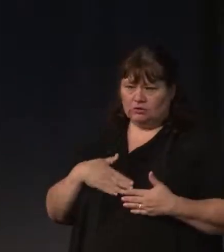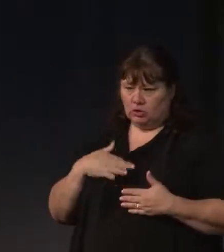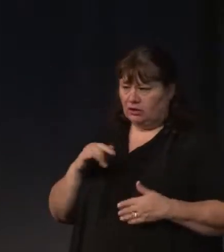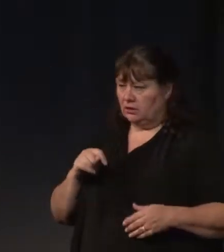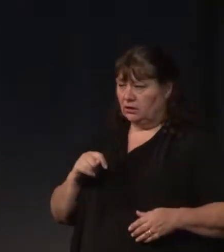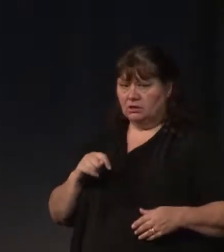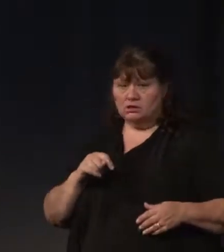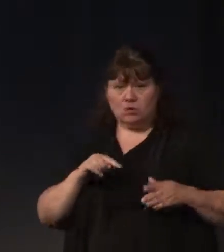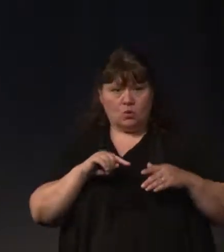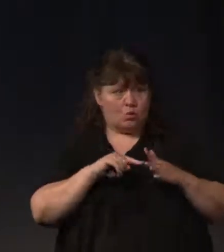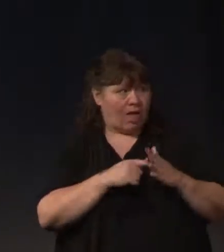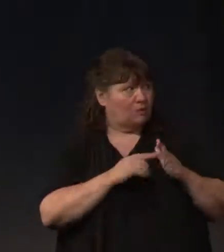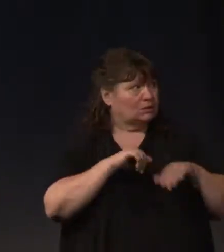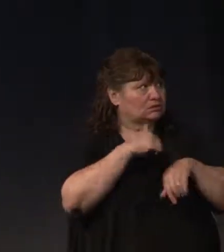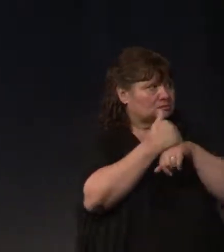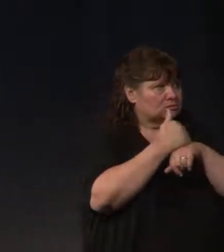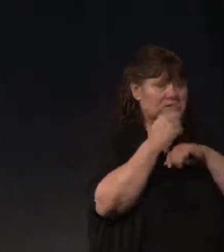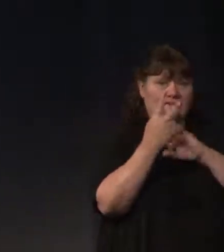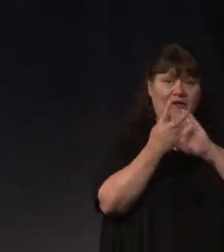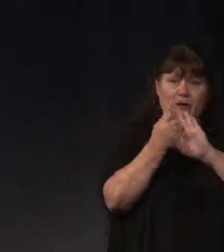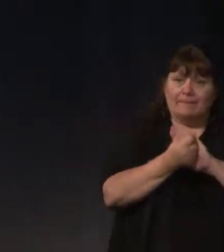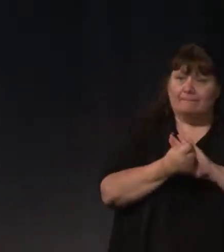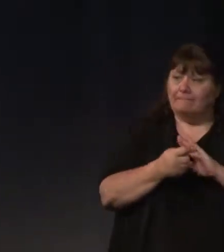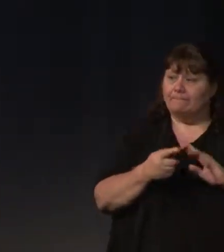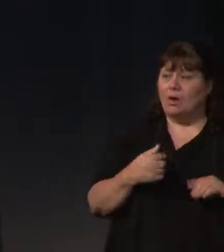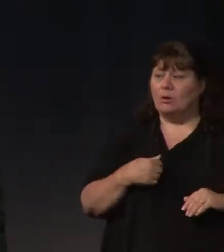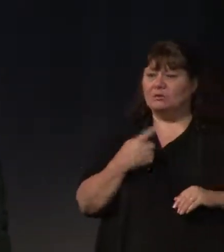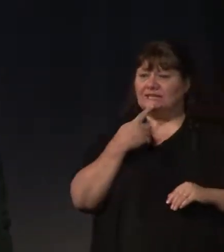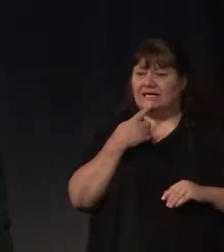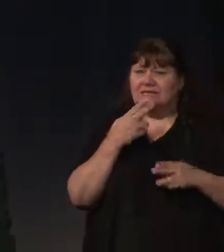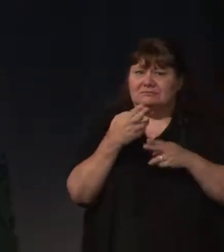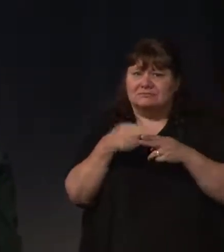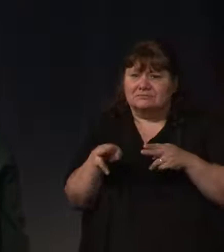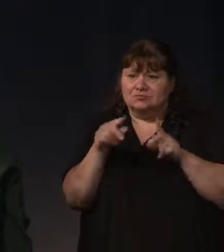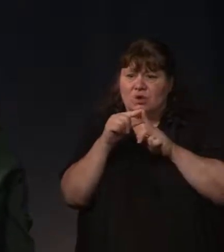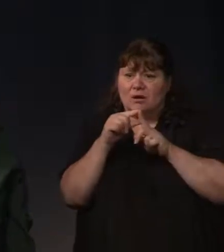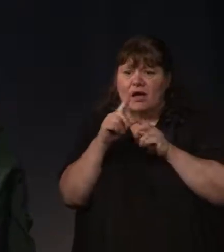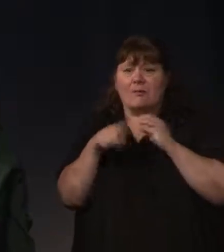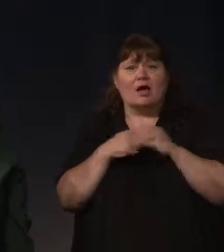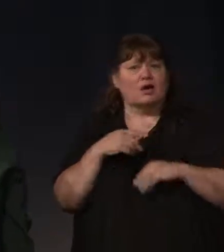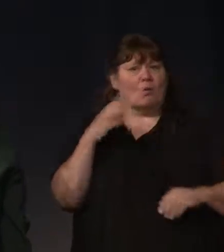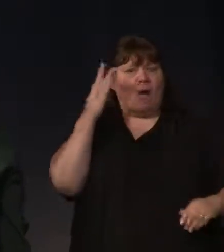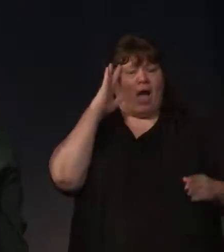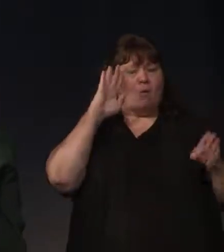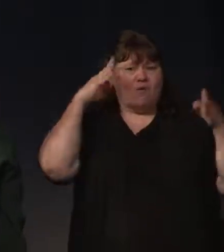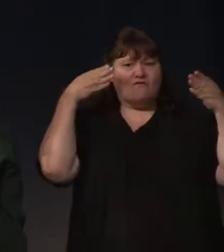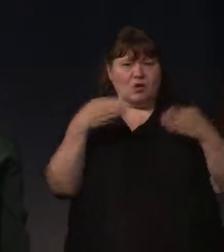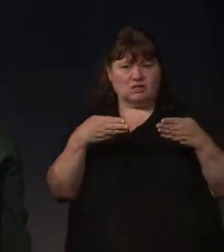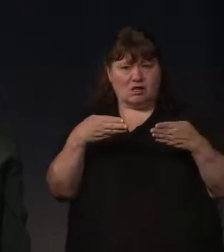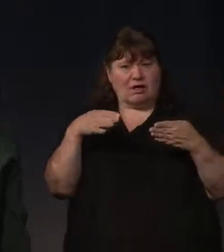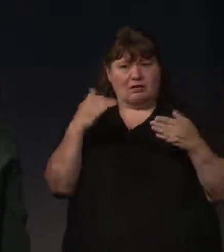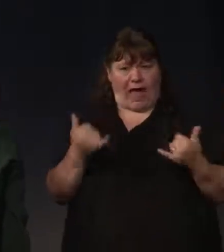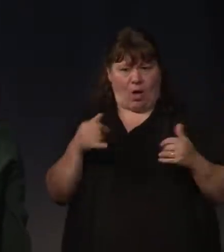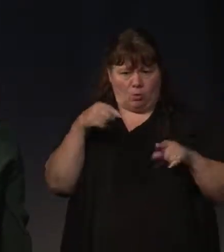we're getting this video queued up, I just wanted to say a brief word about why we're focusing on this work and what it has to do with